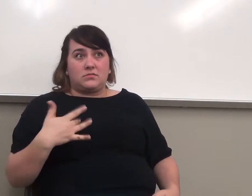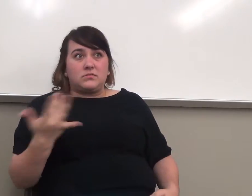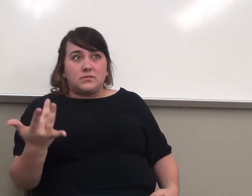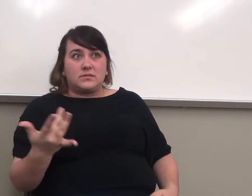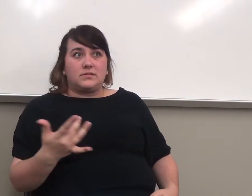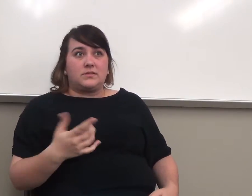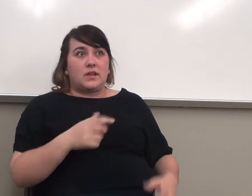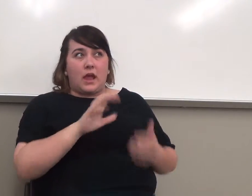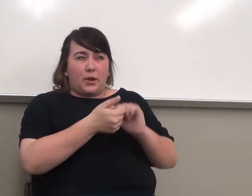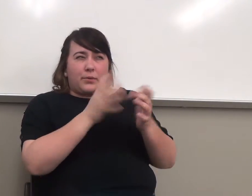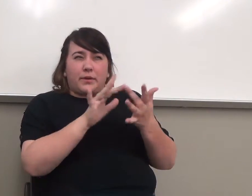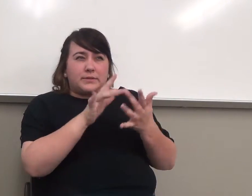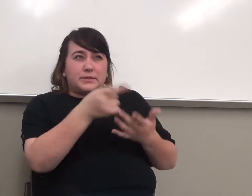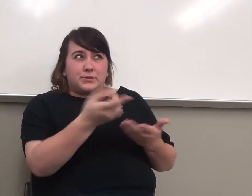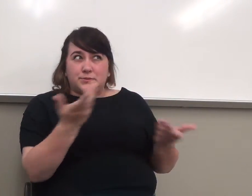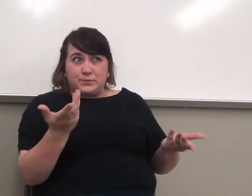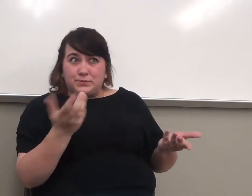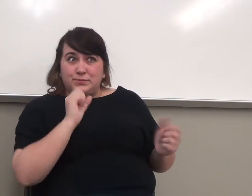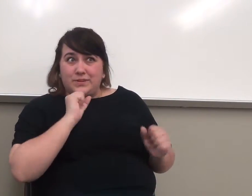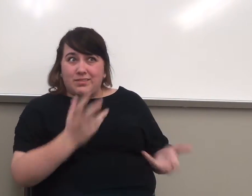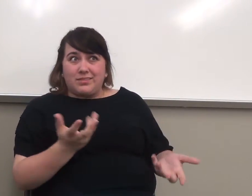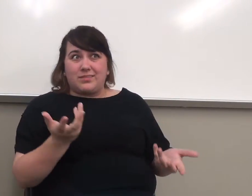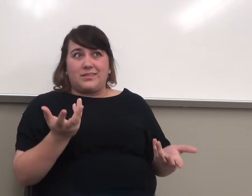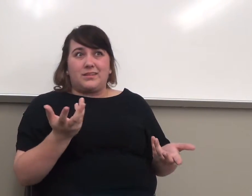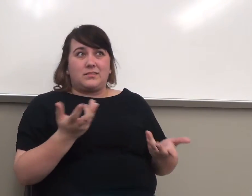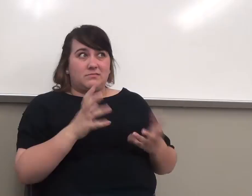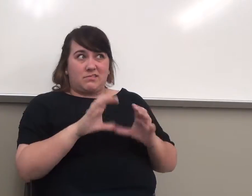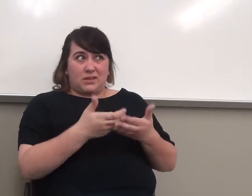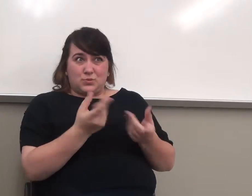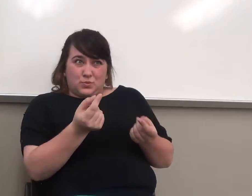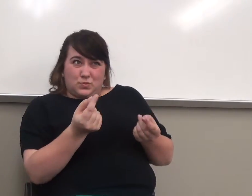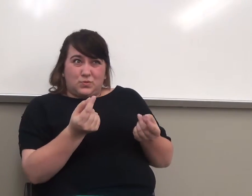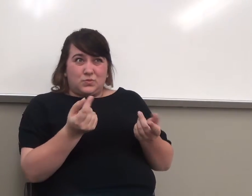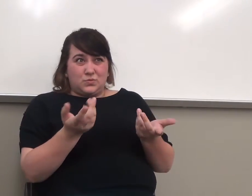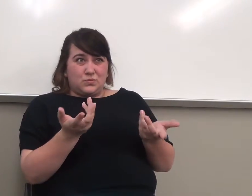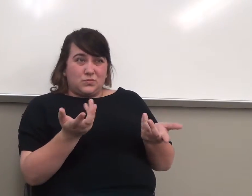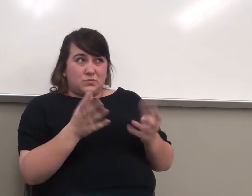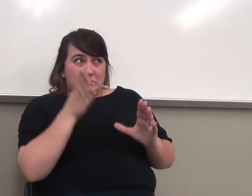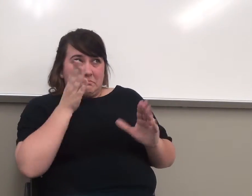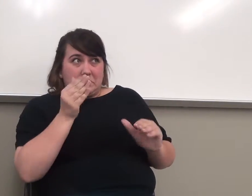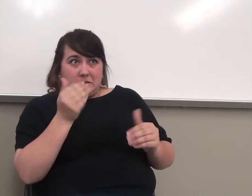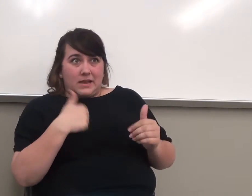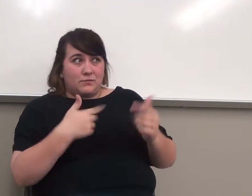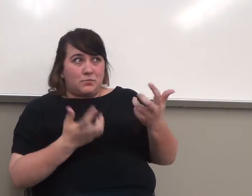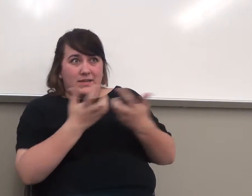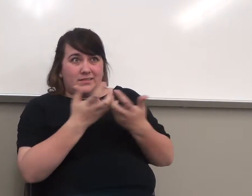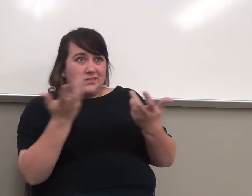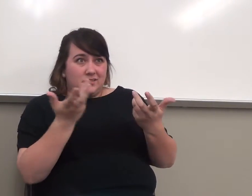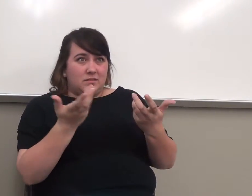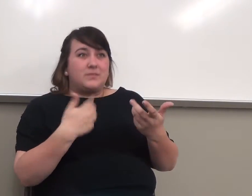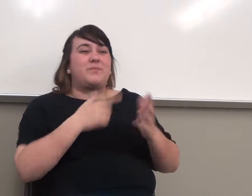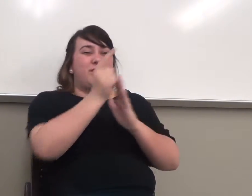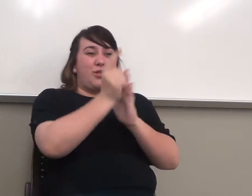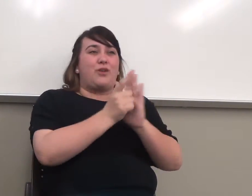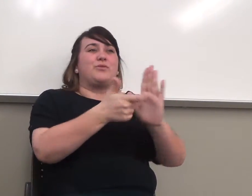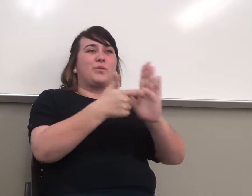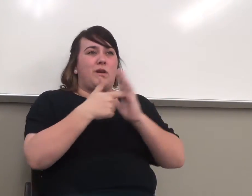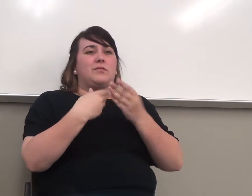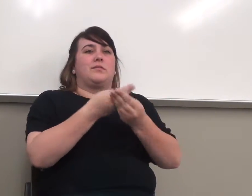in touch with you. You haven't told me what we're going to do in the class, and it's expected that way. Because by law, we're required to give this to you. So